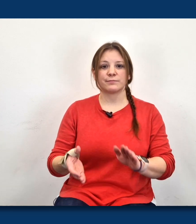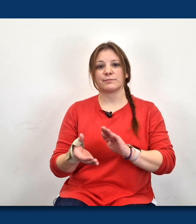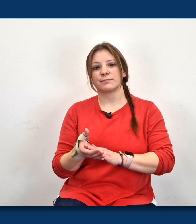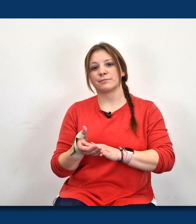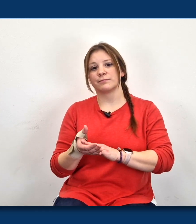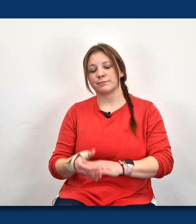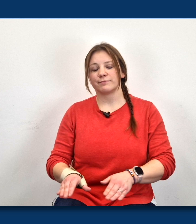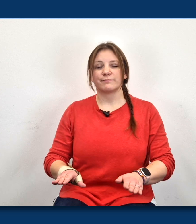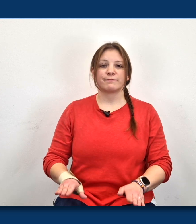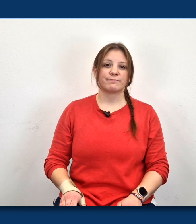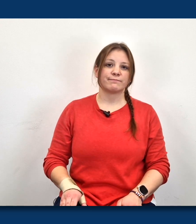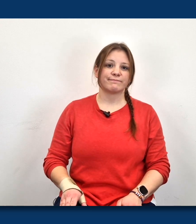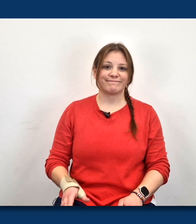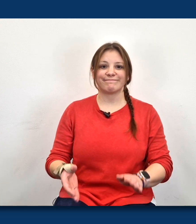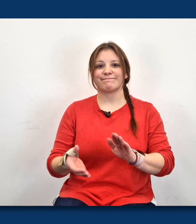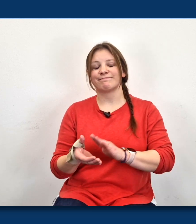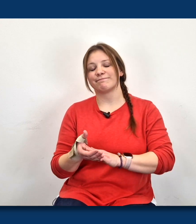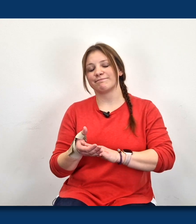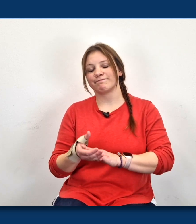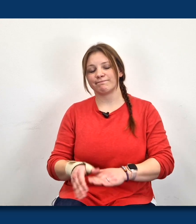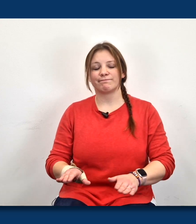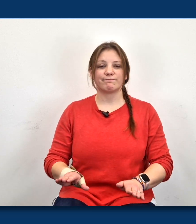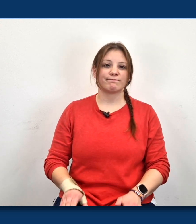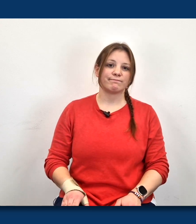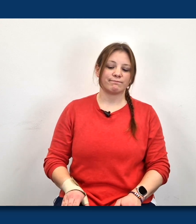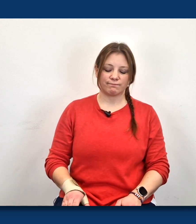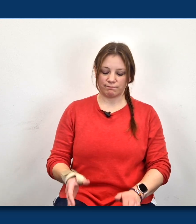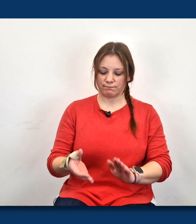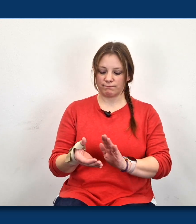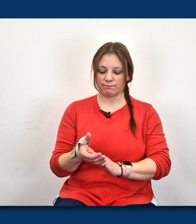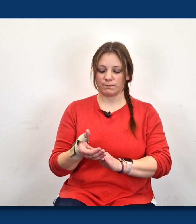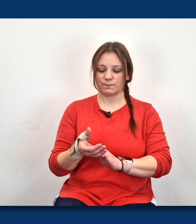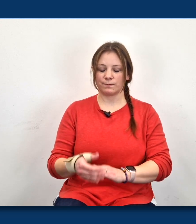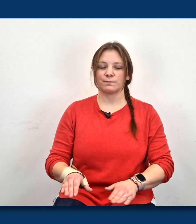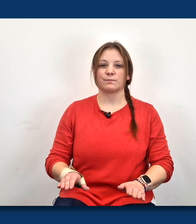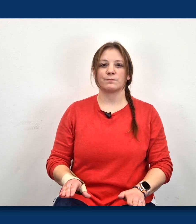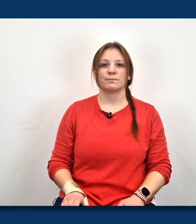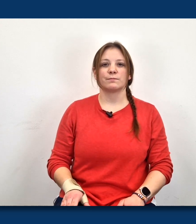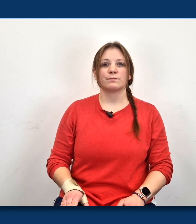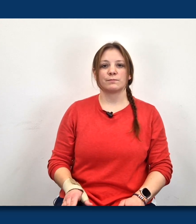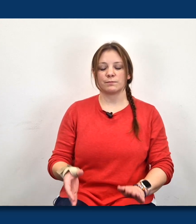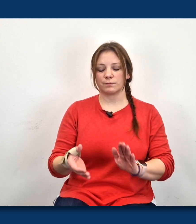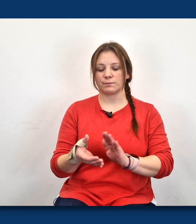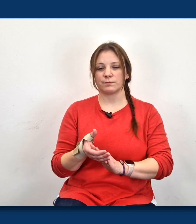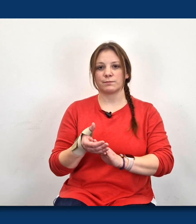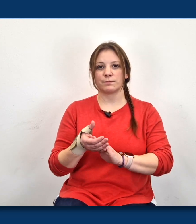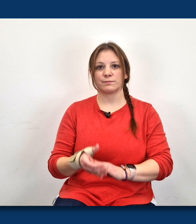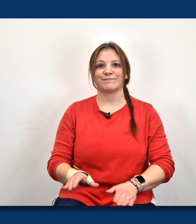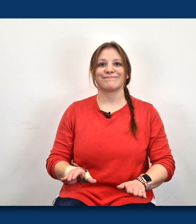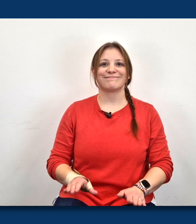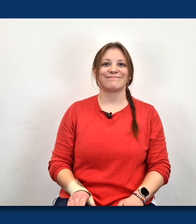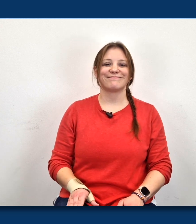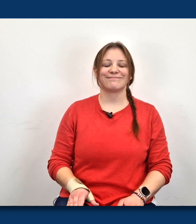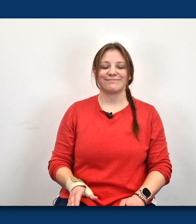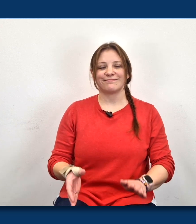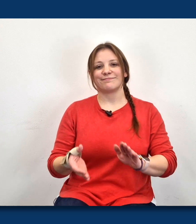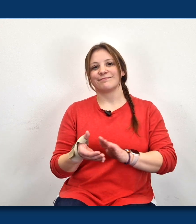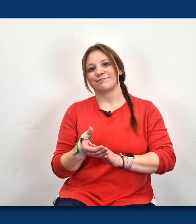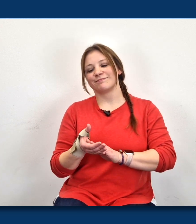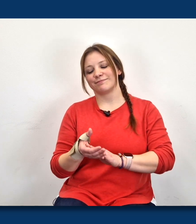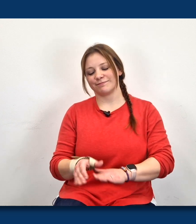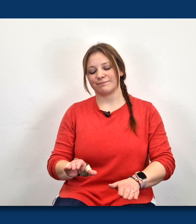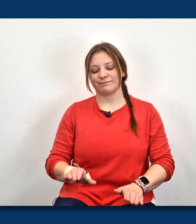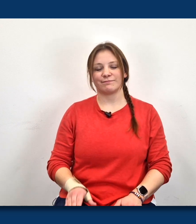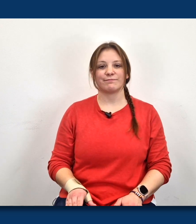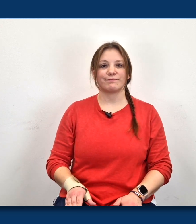the elephants of India and Africa